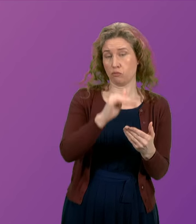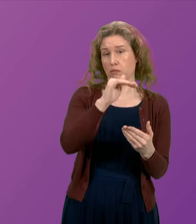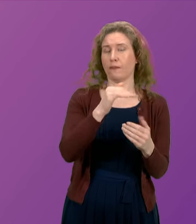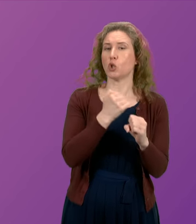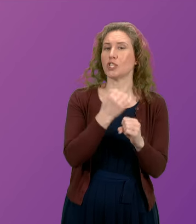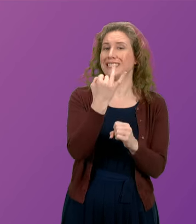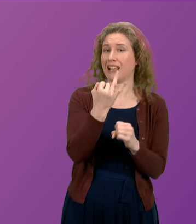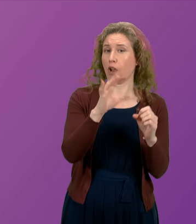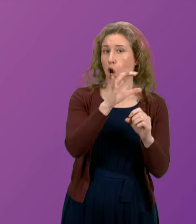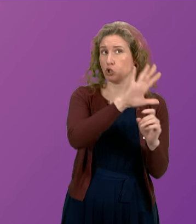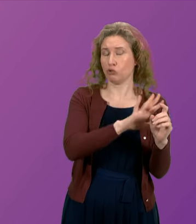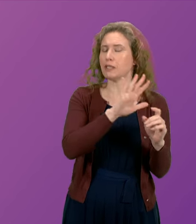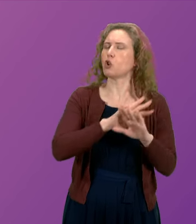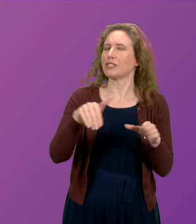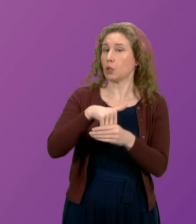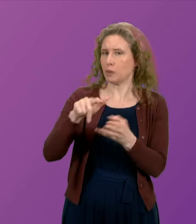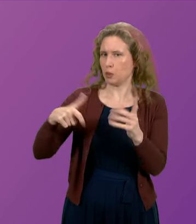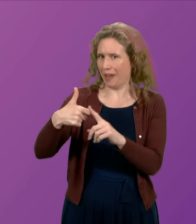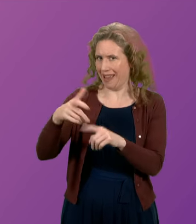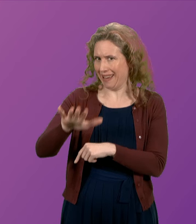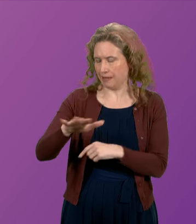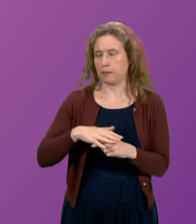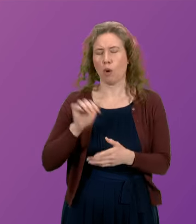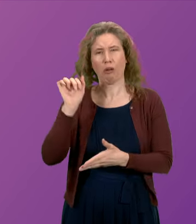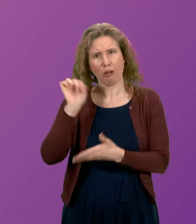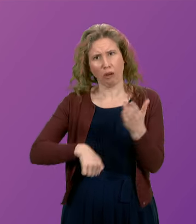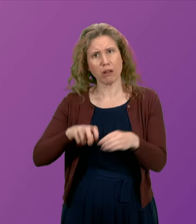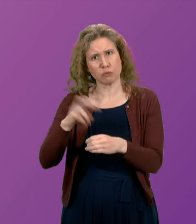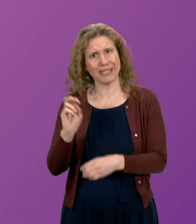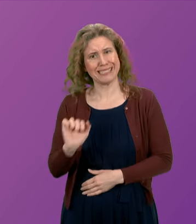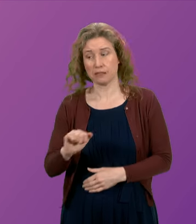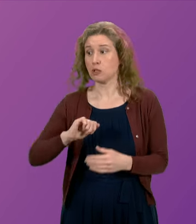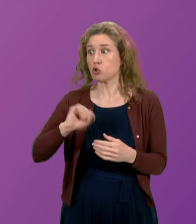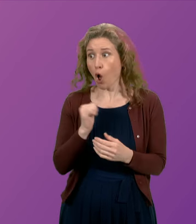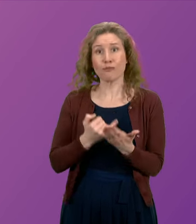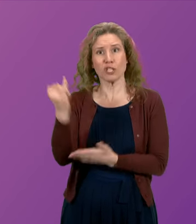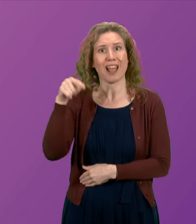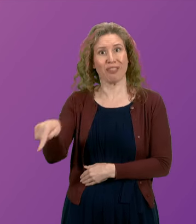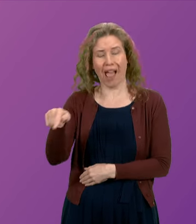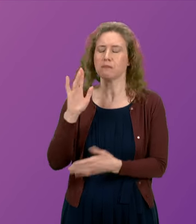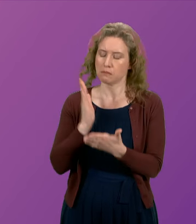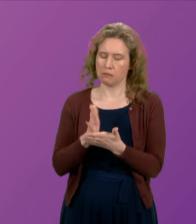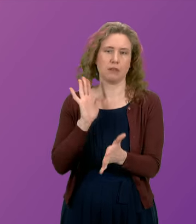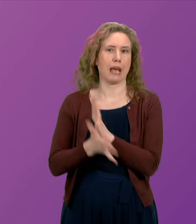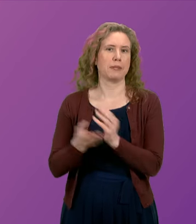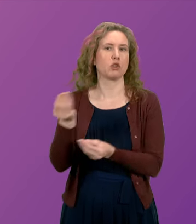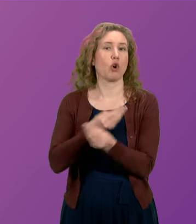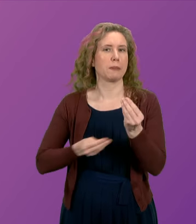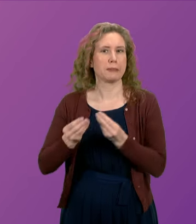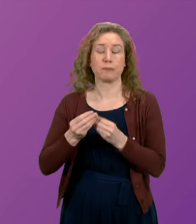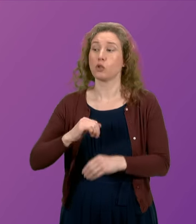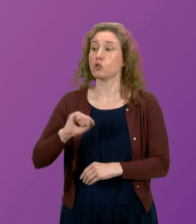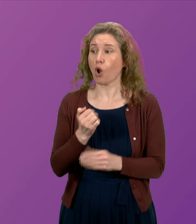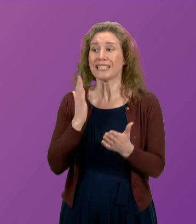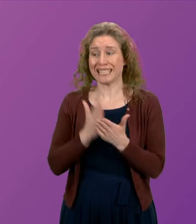G7 countries excluding the United Kingdom. A hard Brexit that Scotland voted to reject has damaged our economy. Scotland is